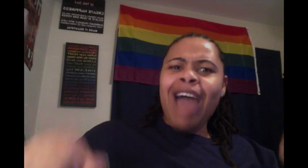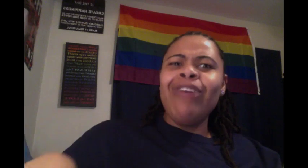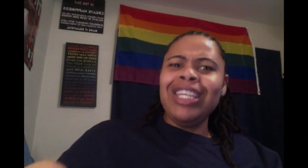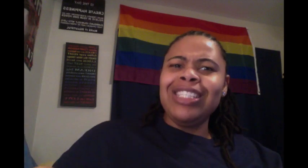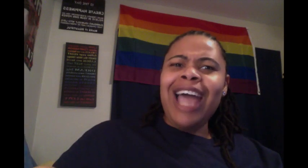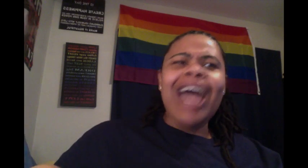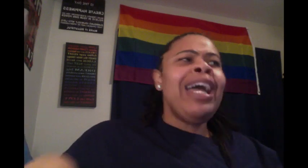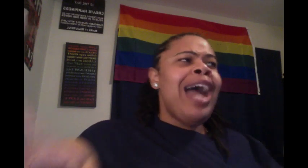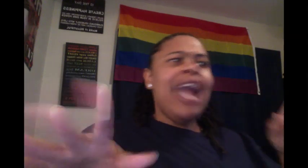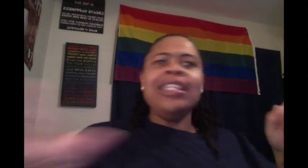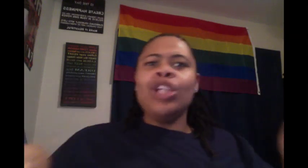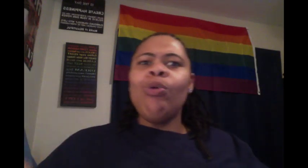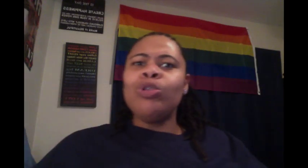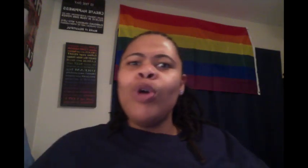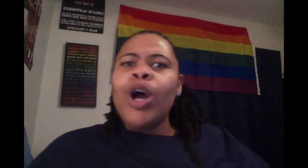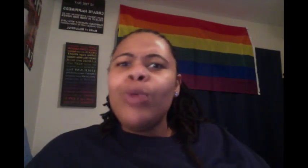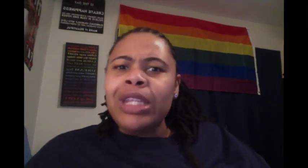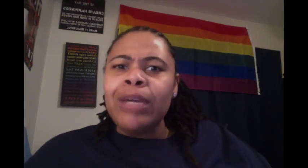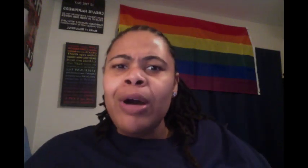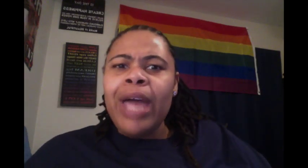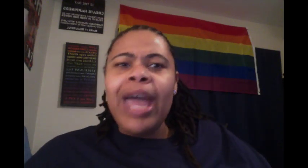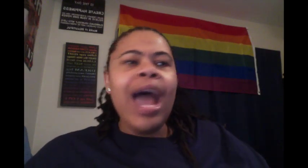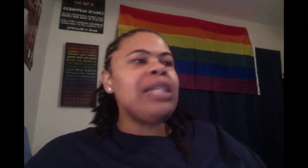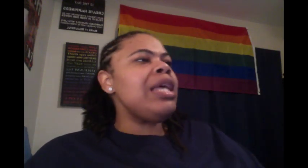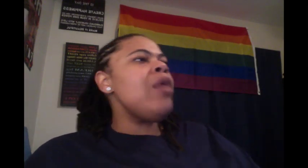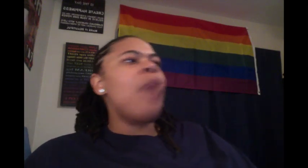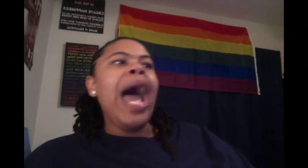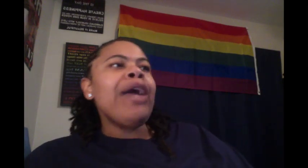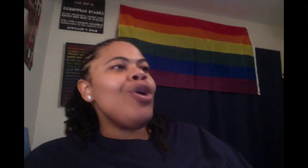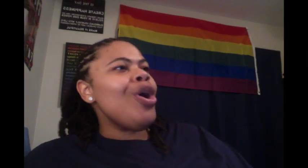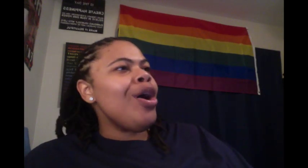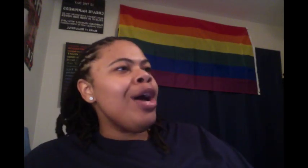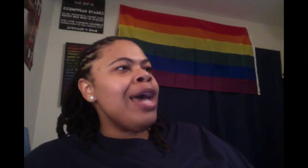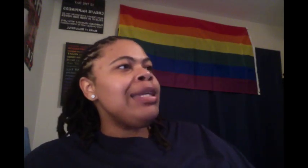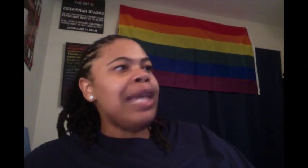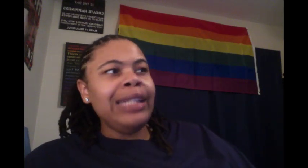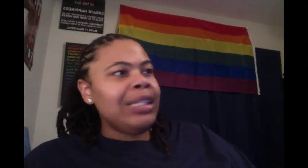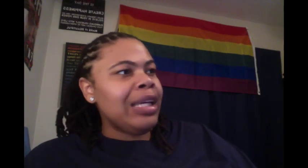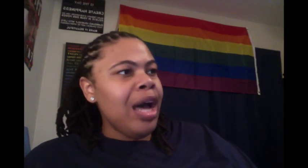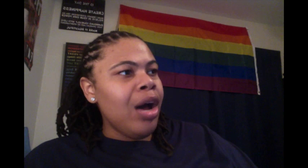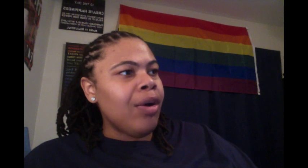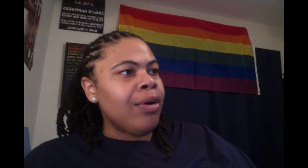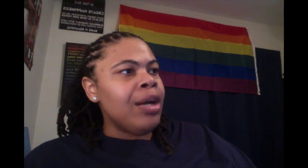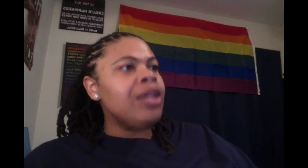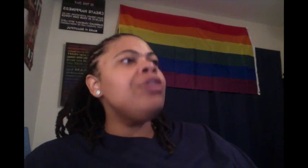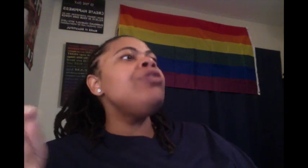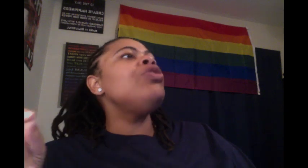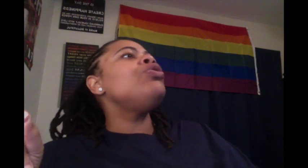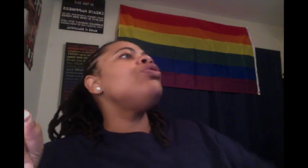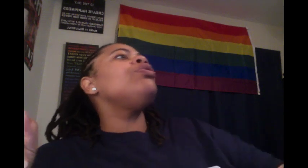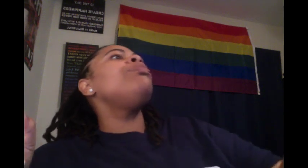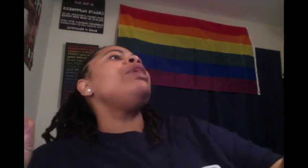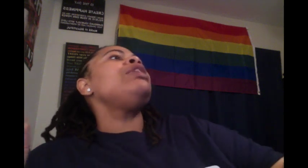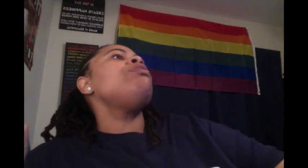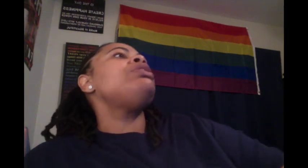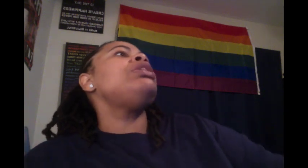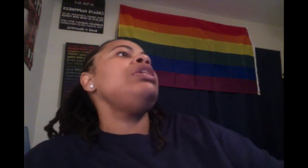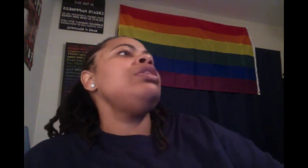fucking shot. I need to know what's going on with them. Okay. I said, why girl? Let that shit go. You, you, you, you bringing too much attention to